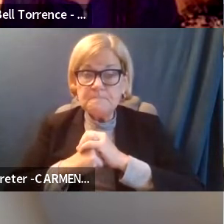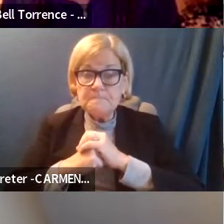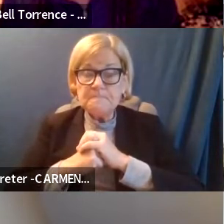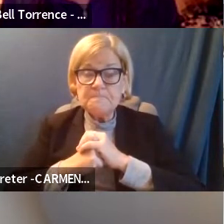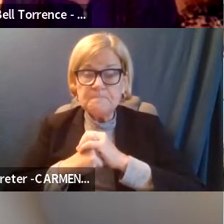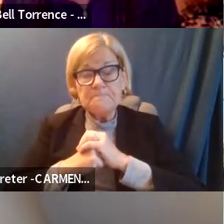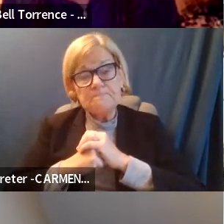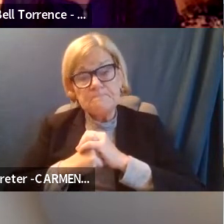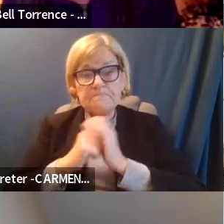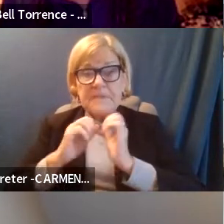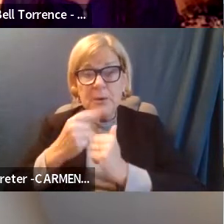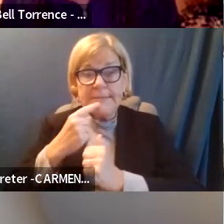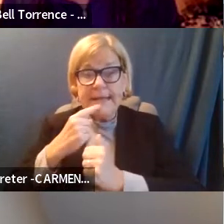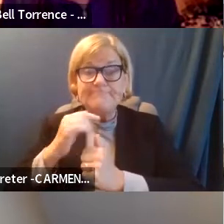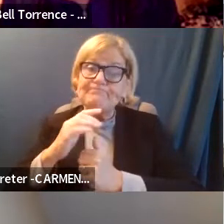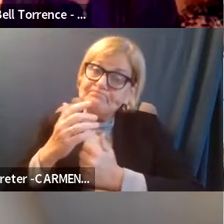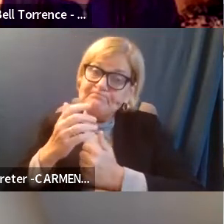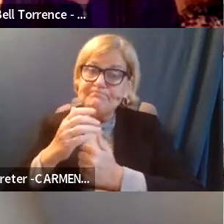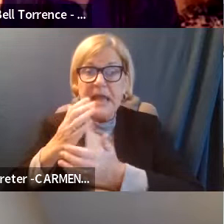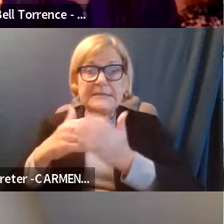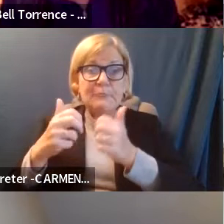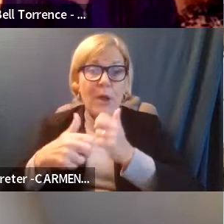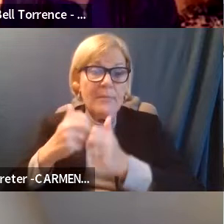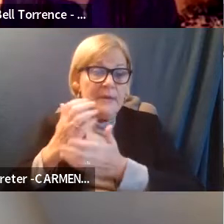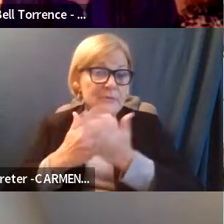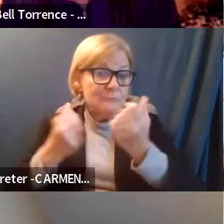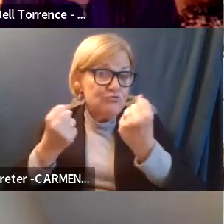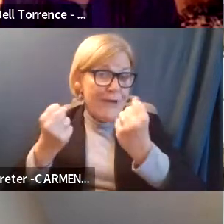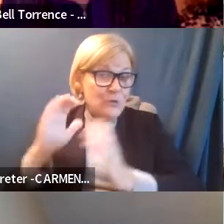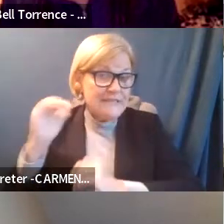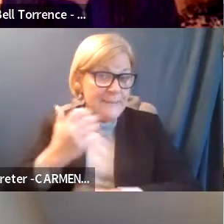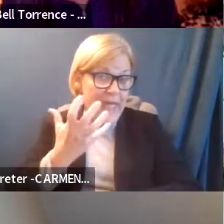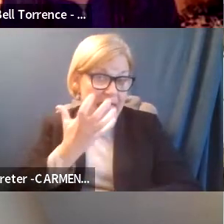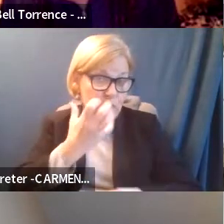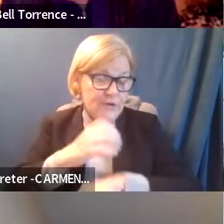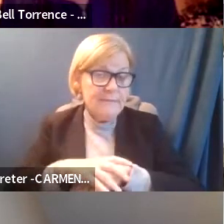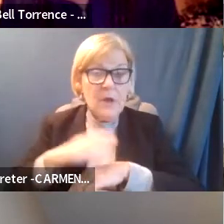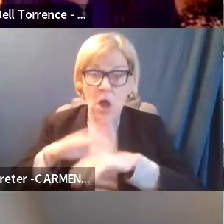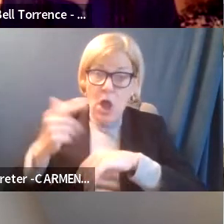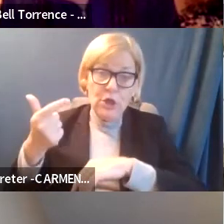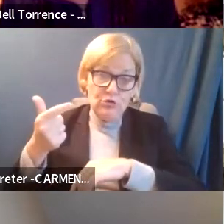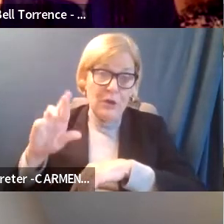should I put it some problems? Some drivers seem angry, especially on the Grand River.